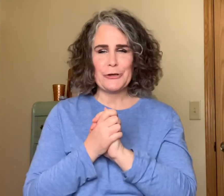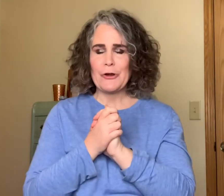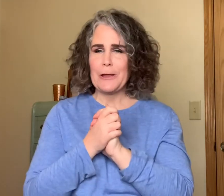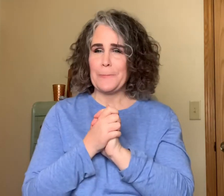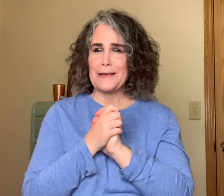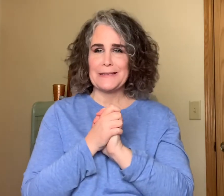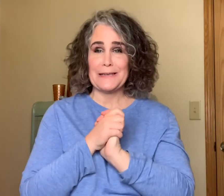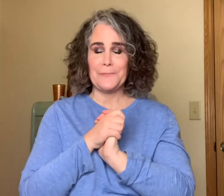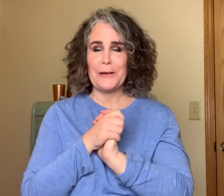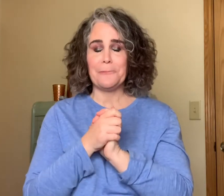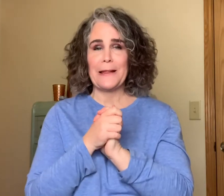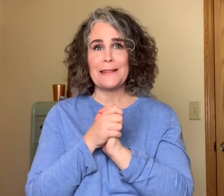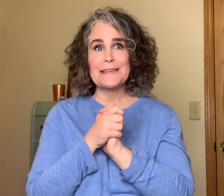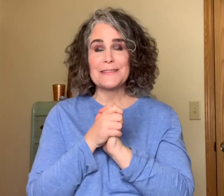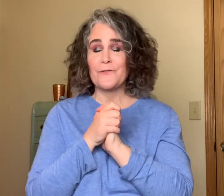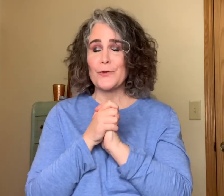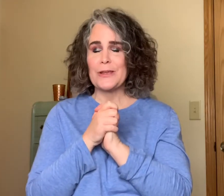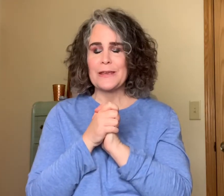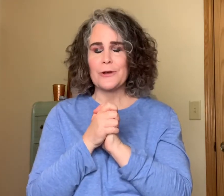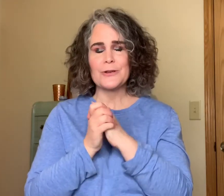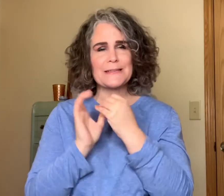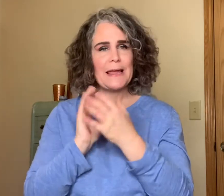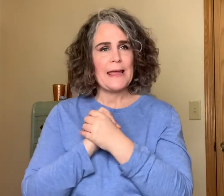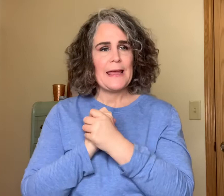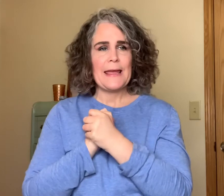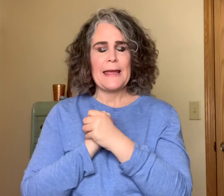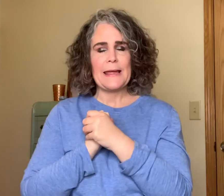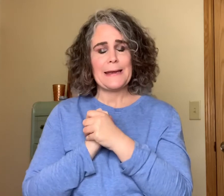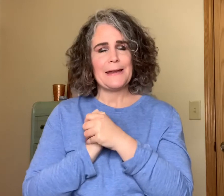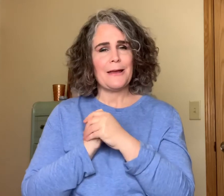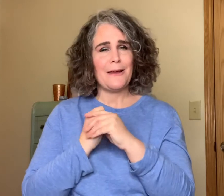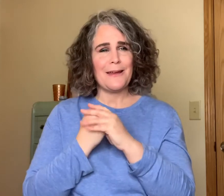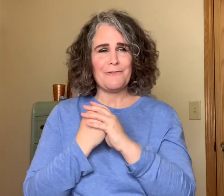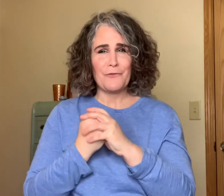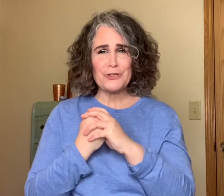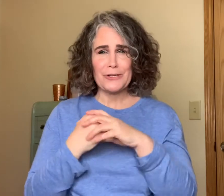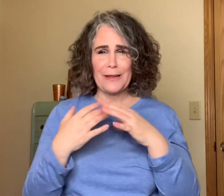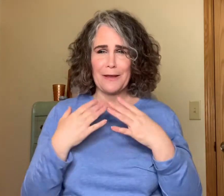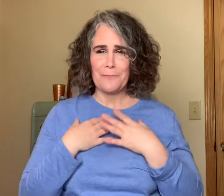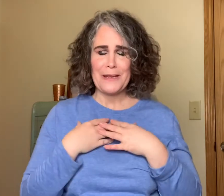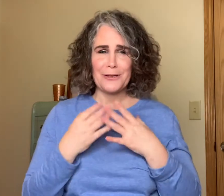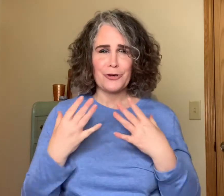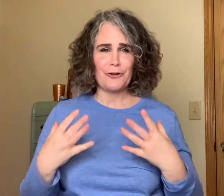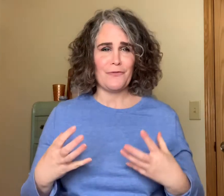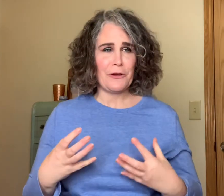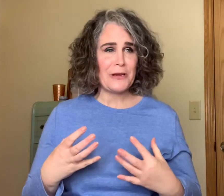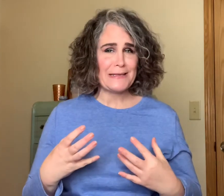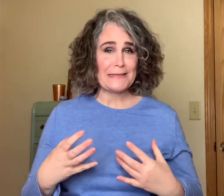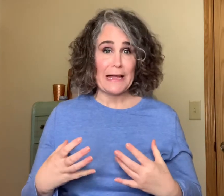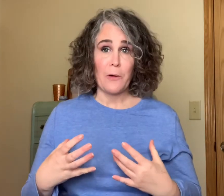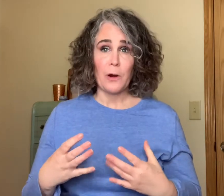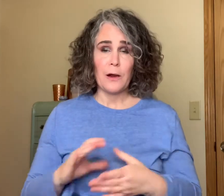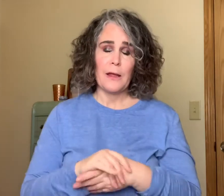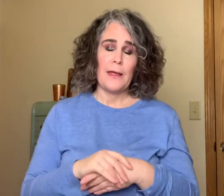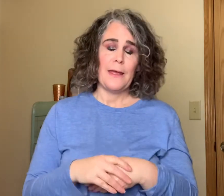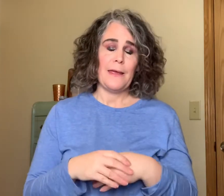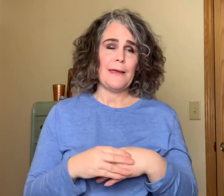try it because it had been on my list for years and unfortunately on me it turned very sour and